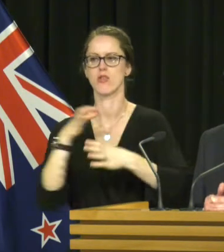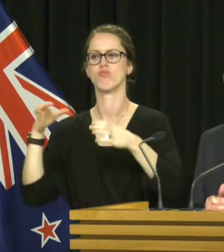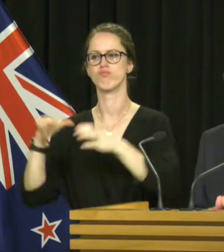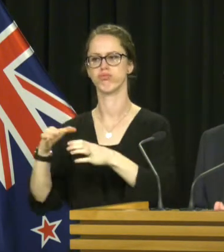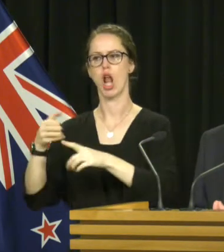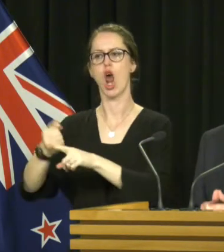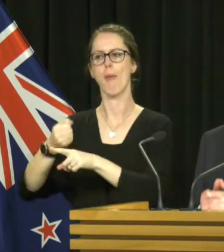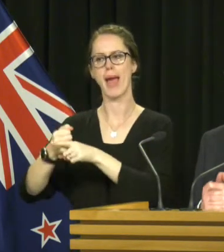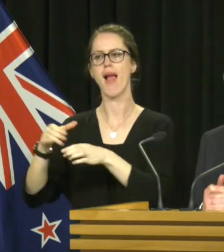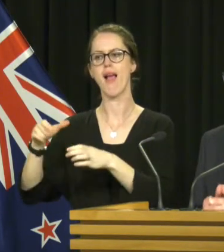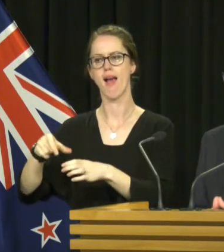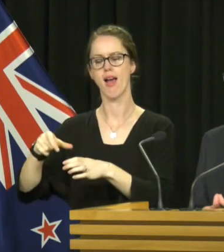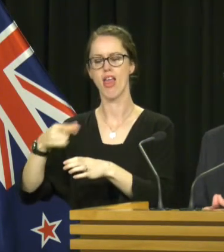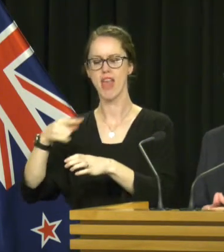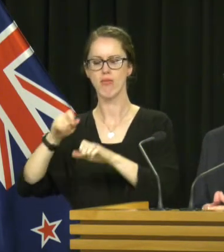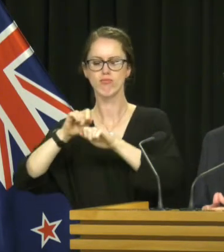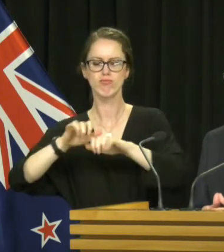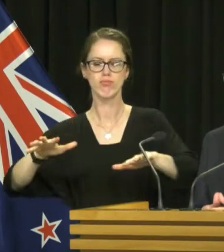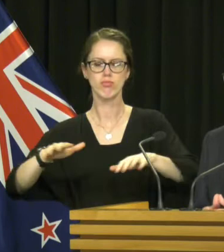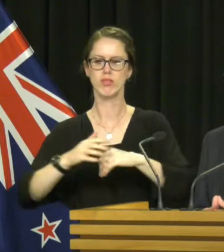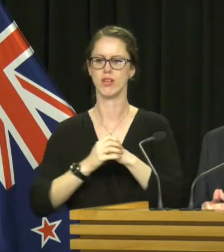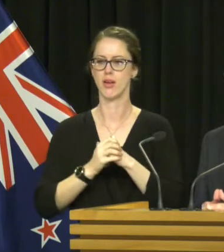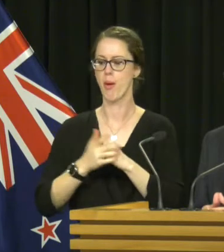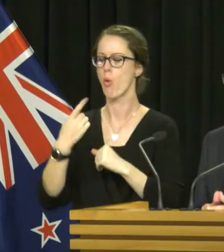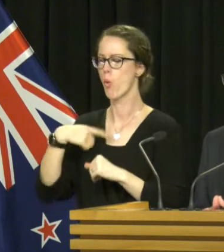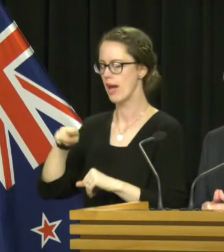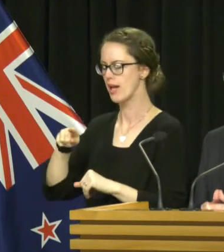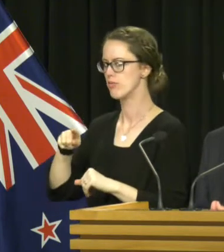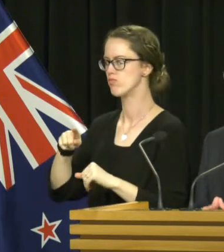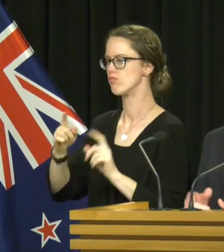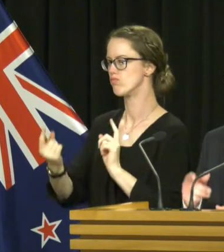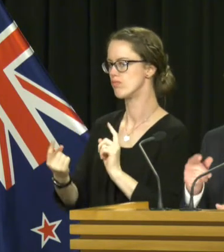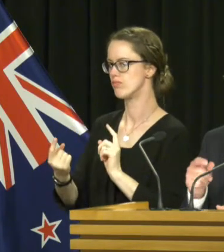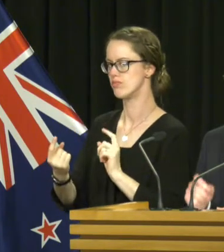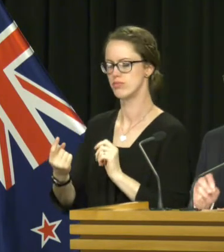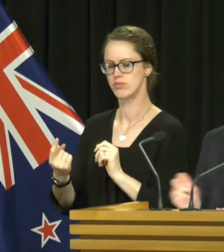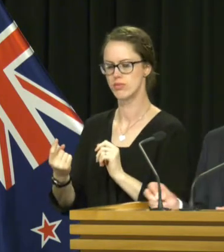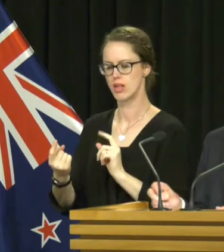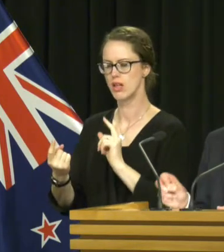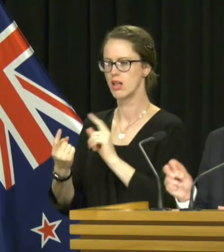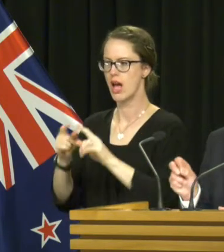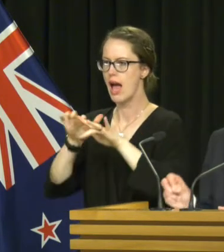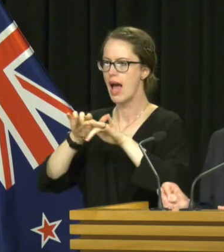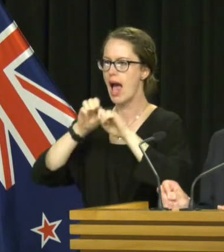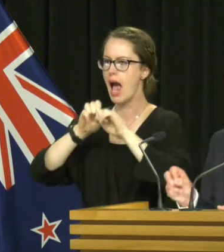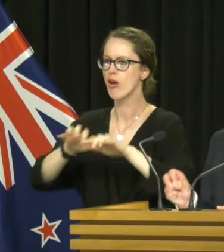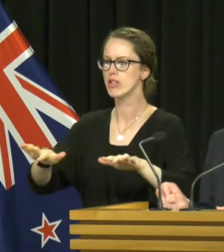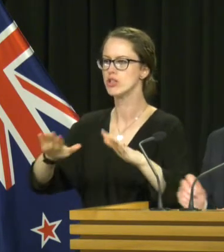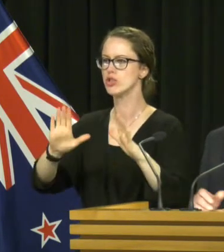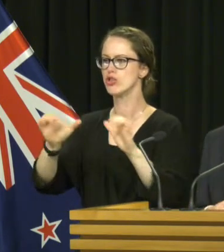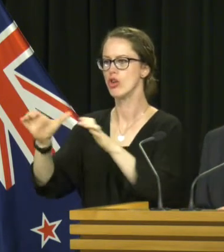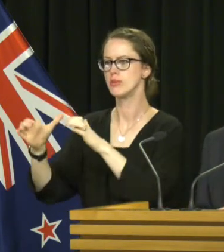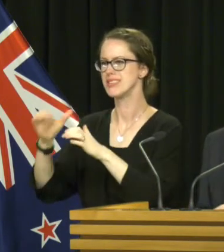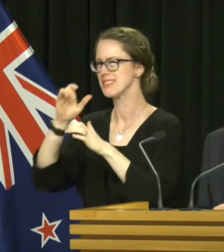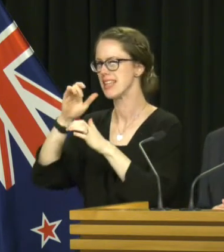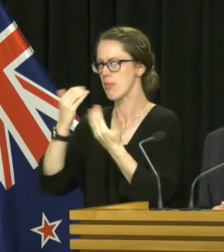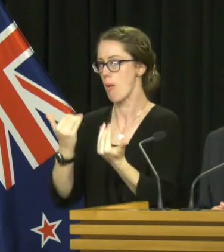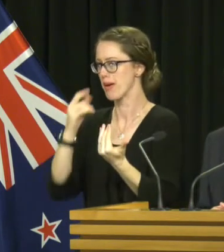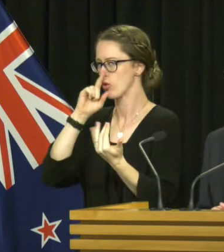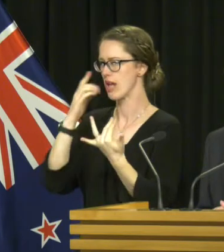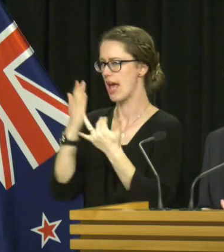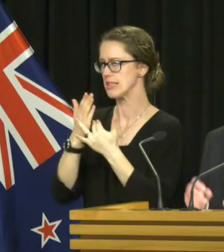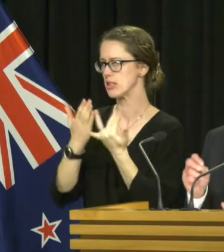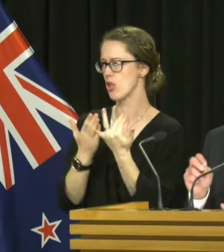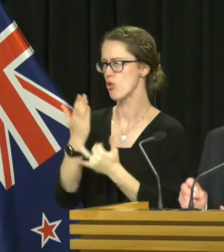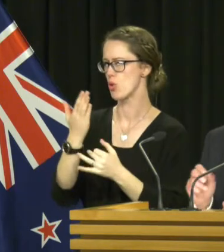by actively going out and putting the building blocks in and being prepared to go and outreach to groups that may not be accessing through